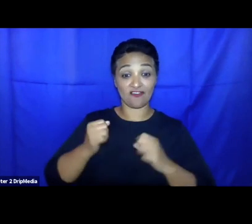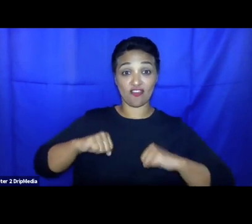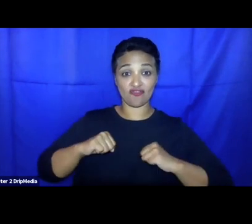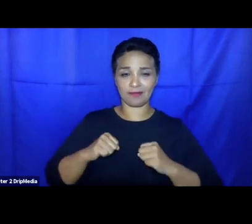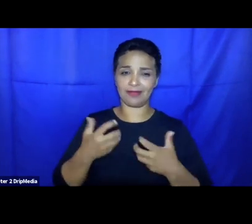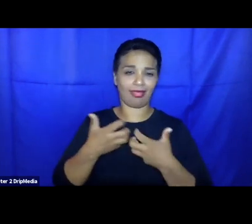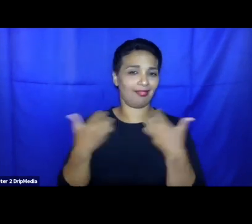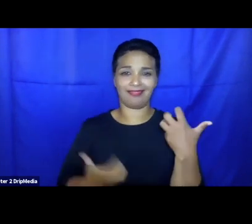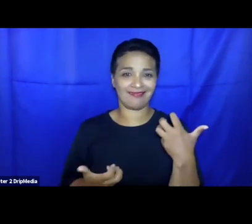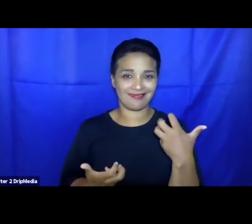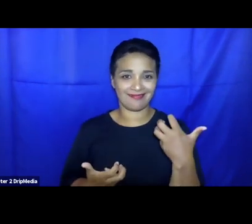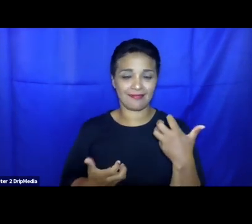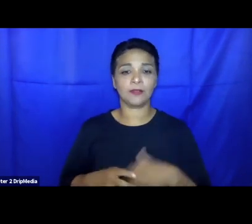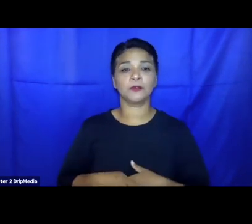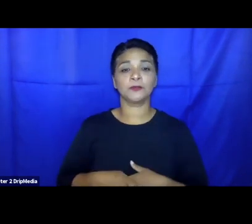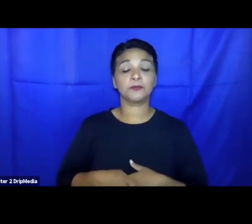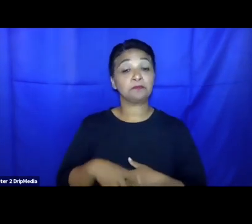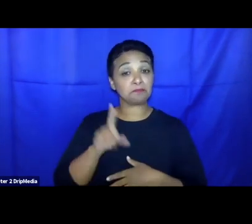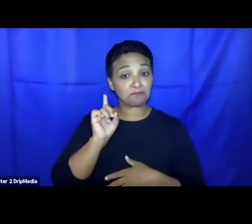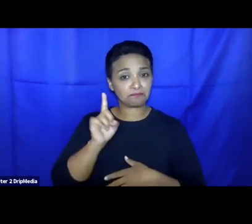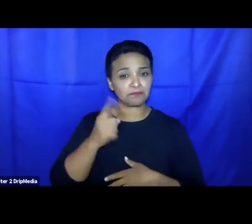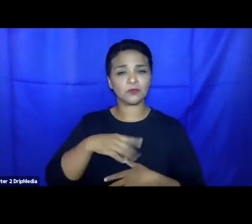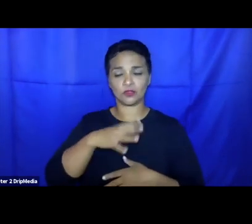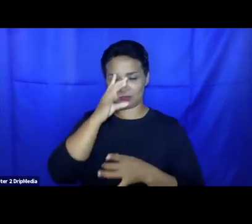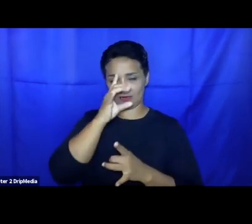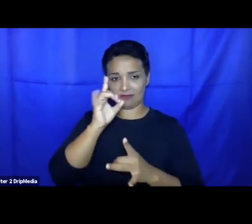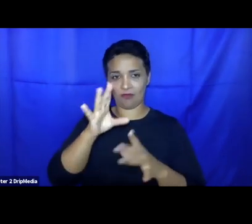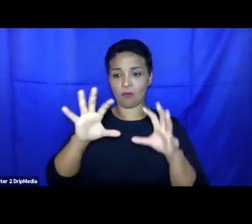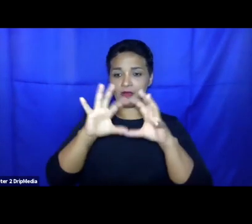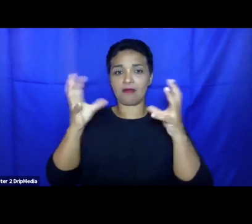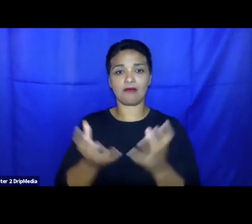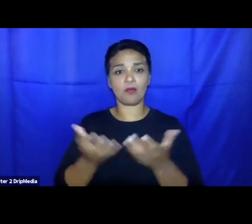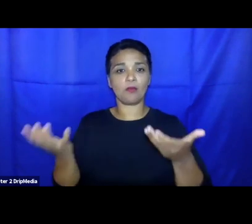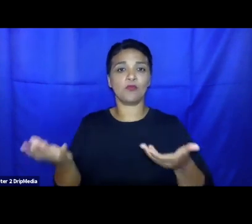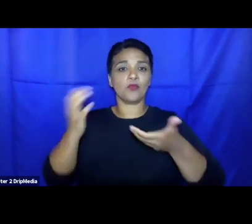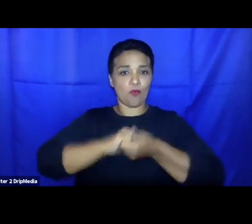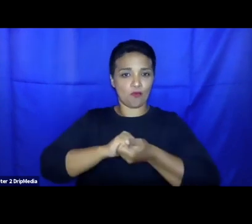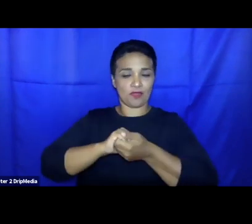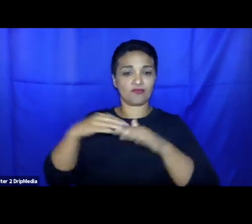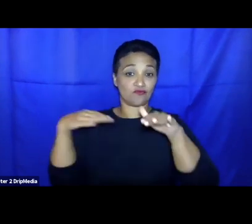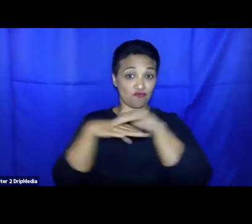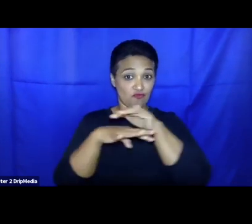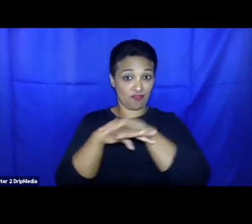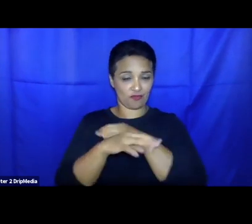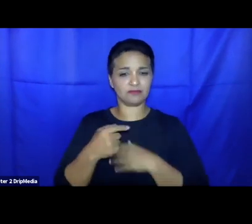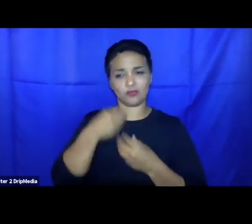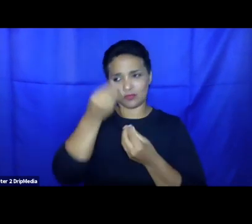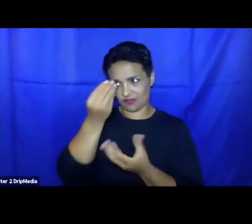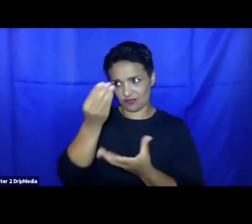Last, I want to say something about the Global Compact for Refugees and the mention of Canada and its advances in